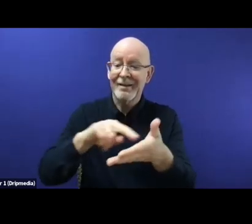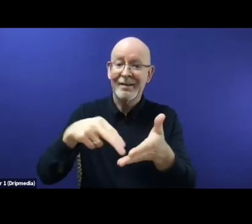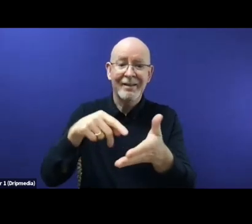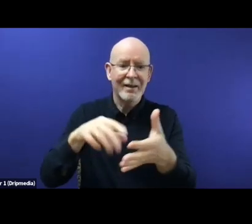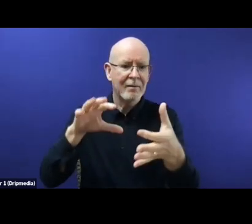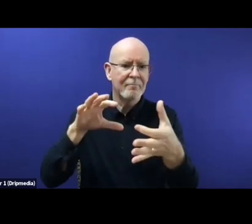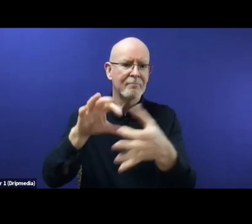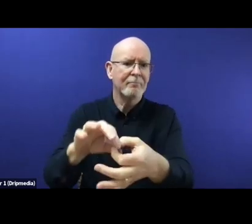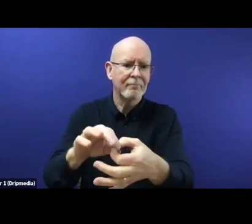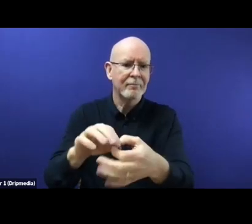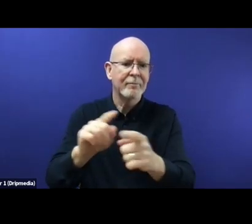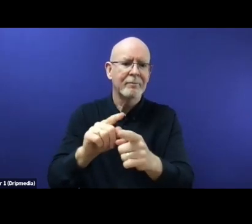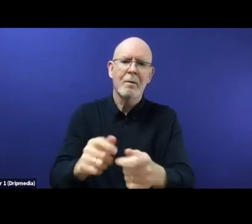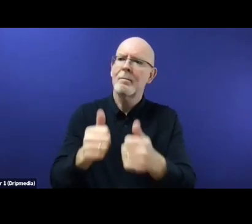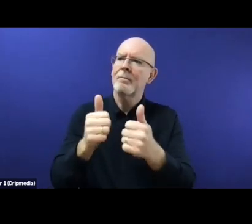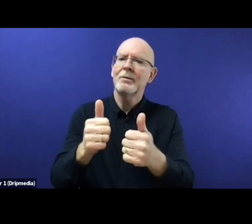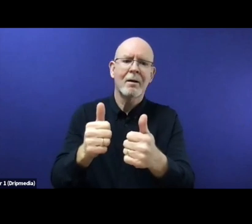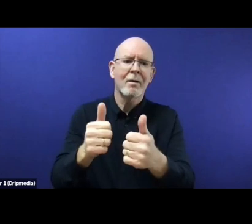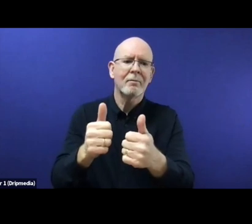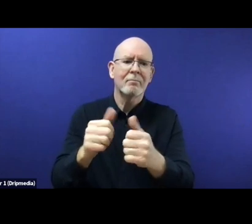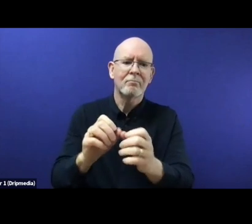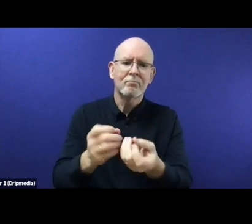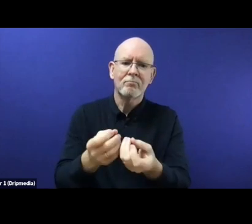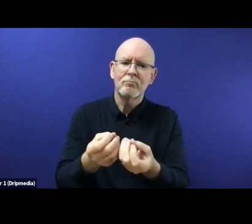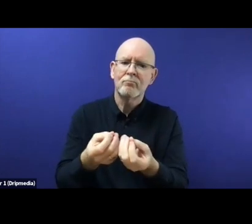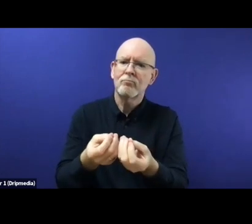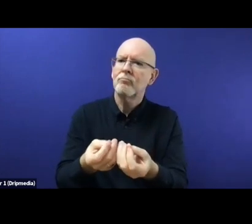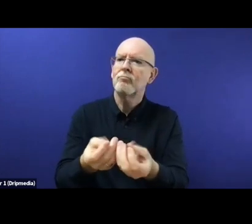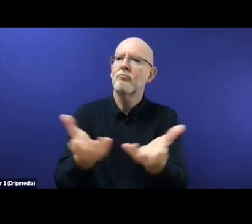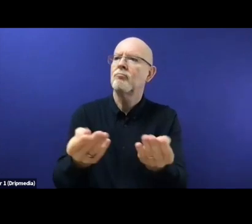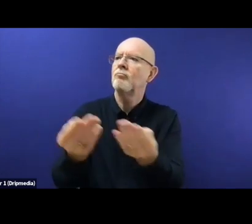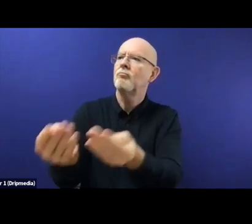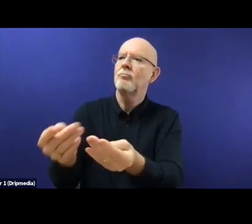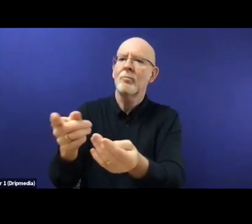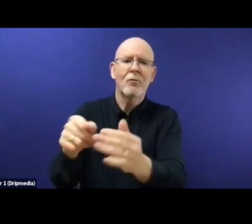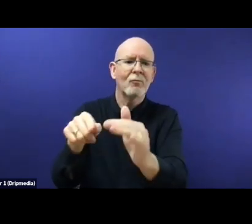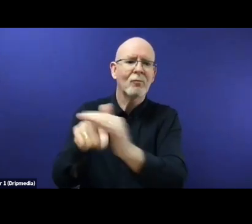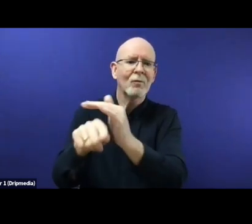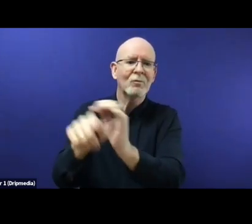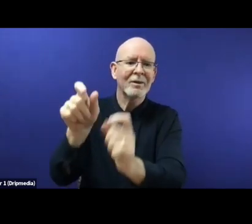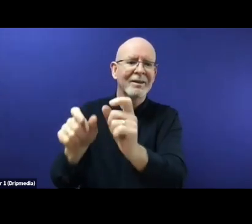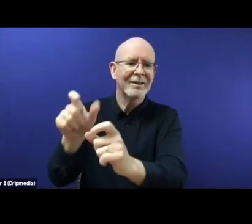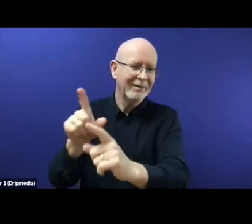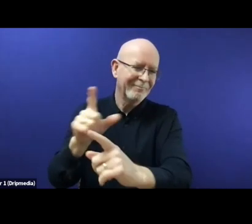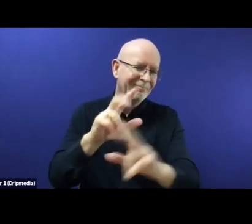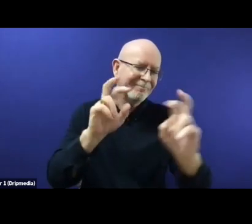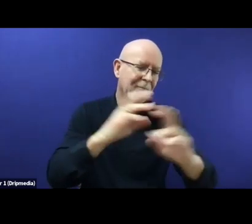so the Global Compact is about solidarity with refugees, but also states already hosting large number of refugees,